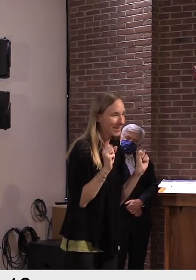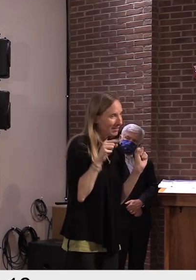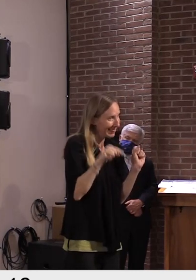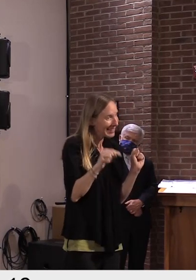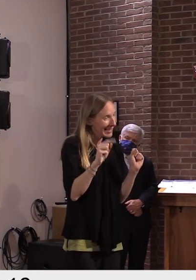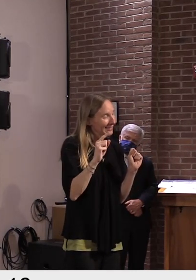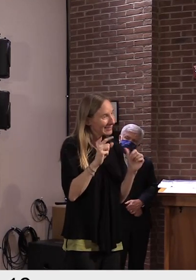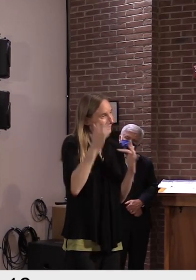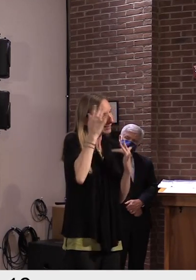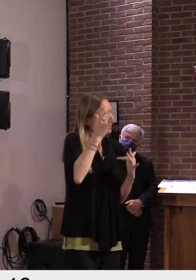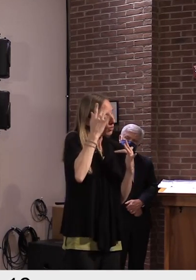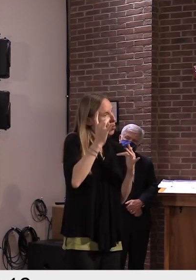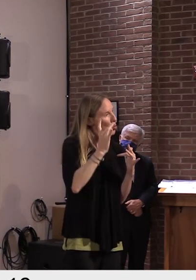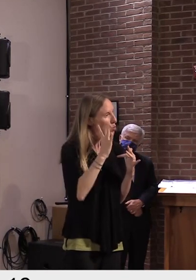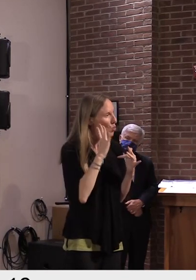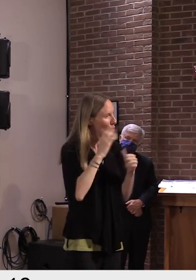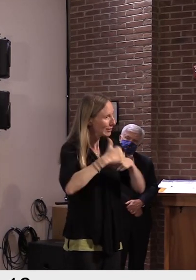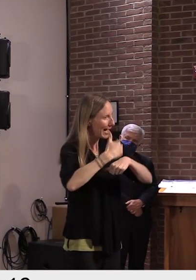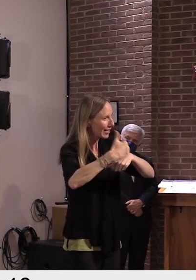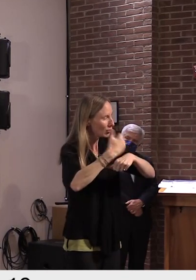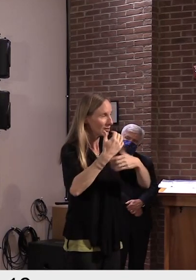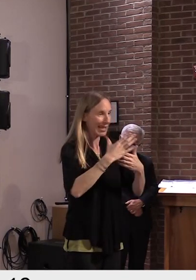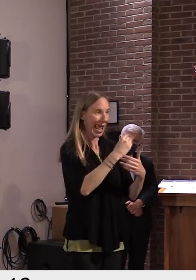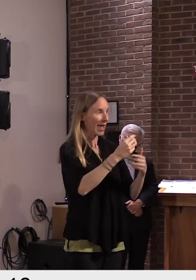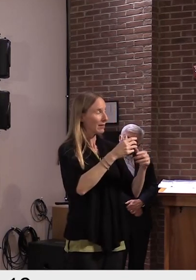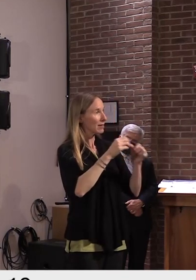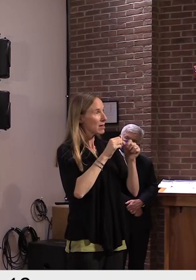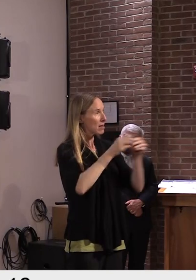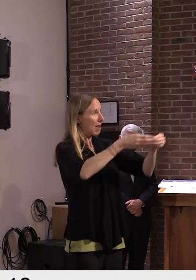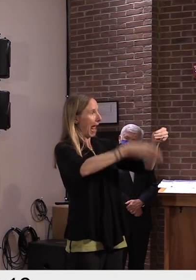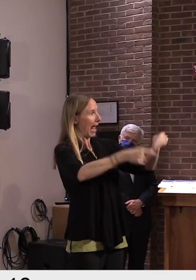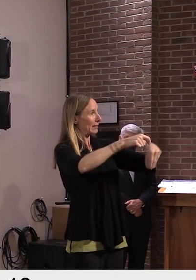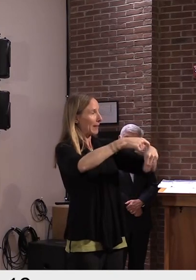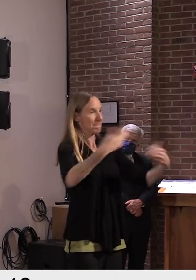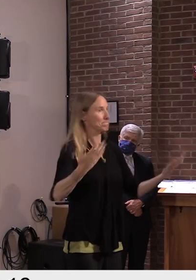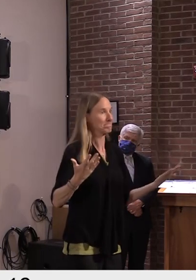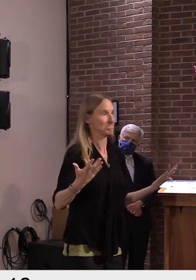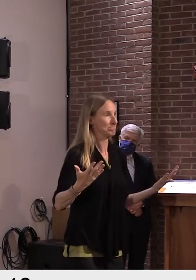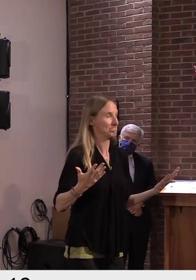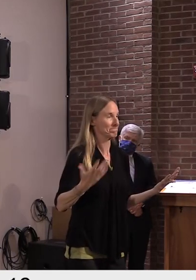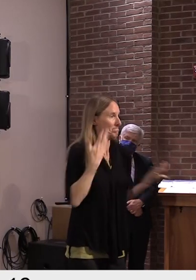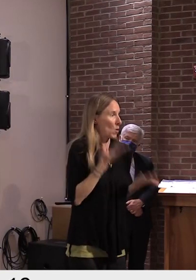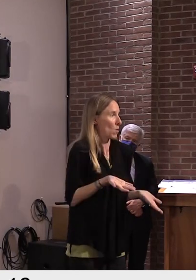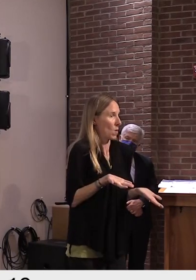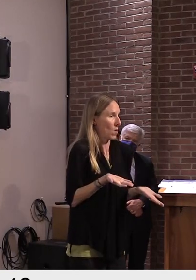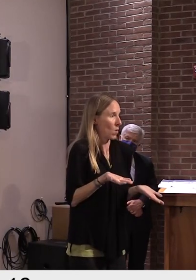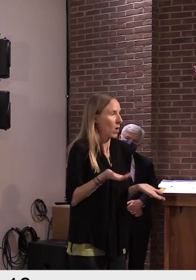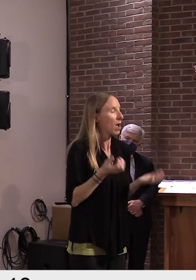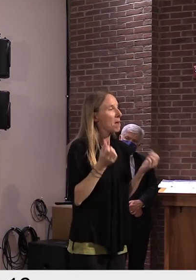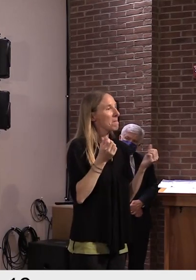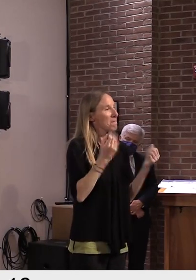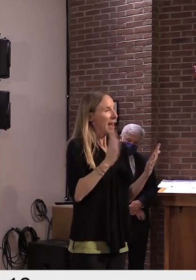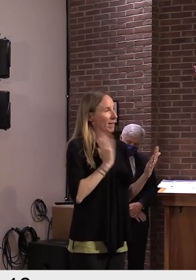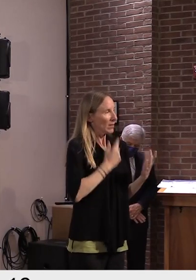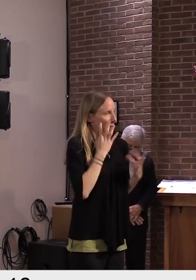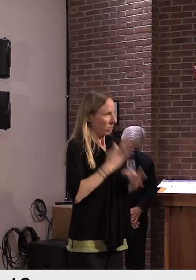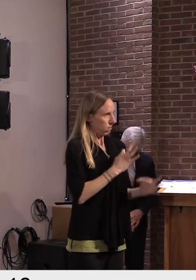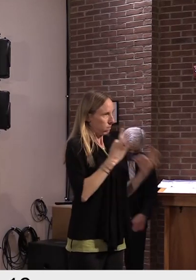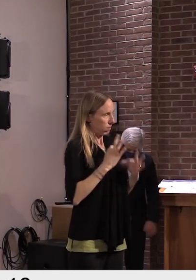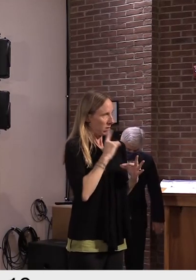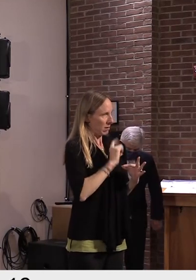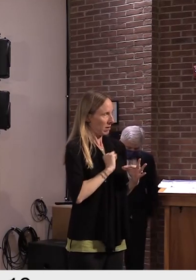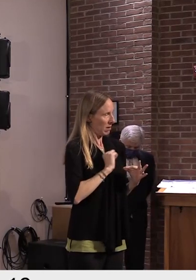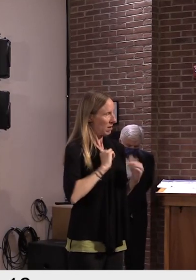And we don't know how long it will go. Many of us are experiencing COVID fatigue. At the same time,